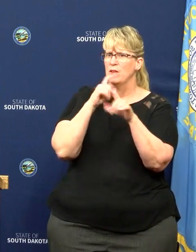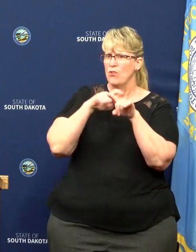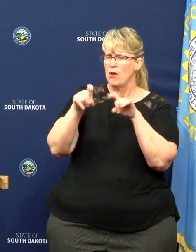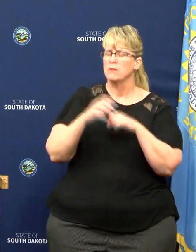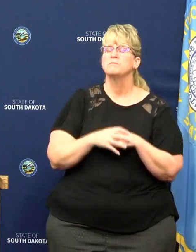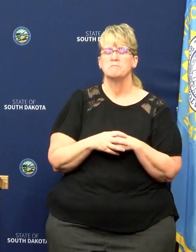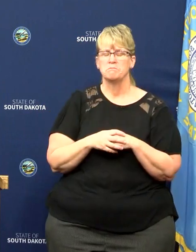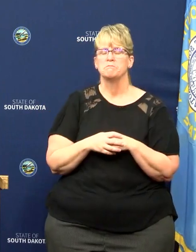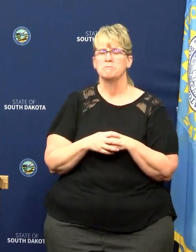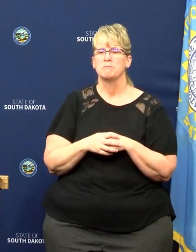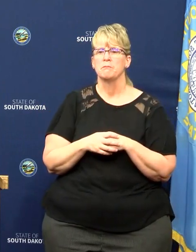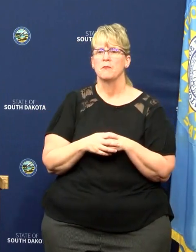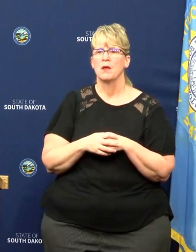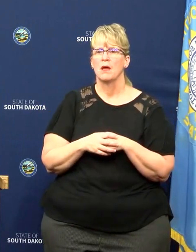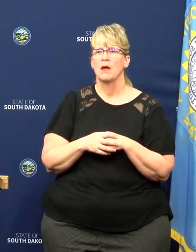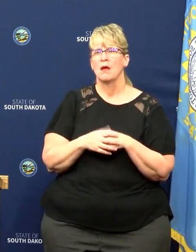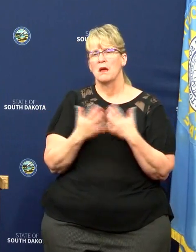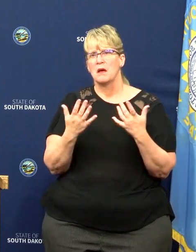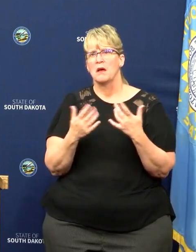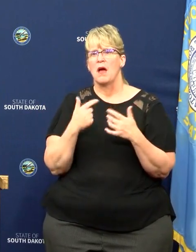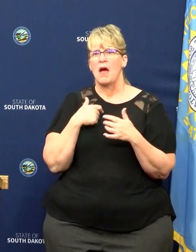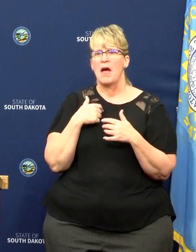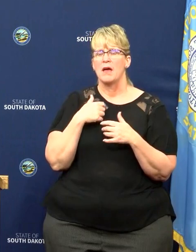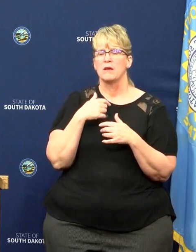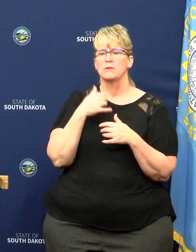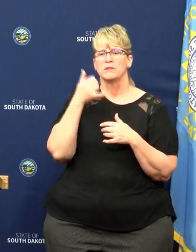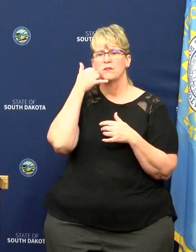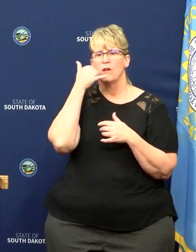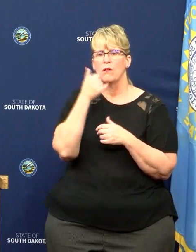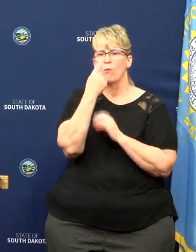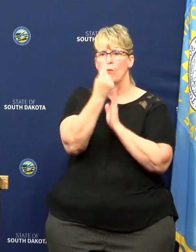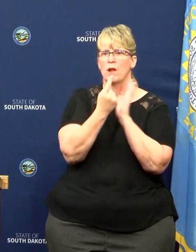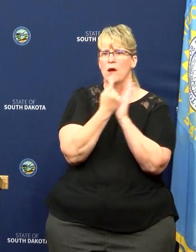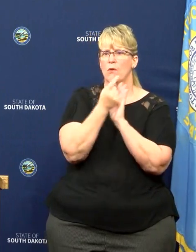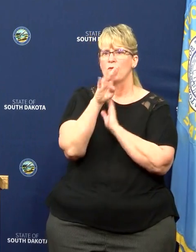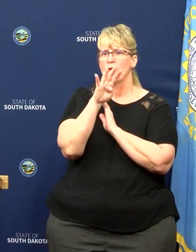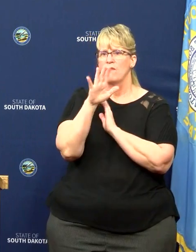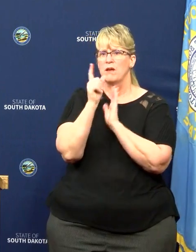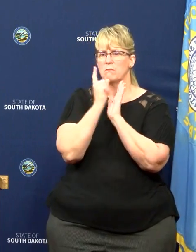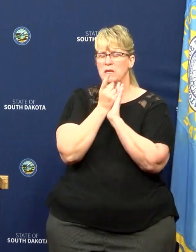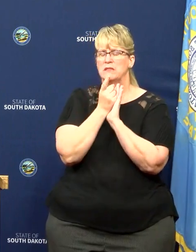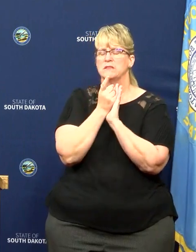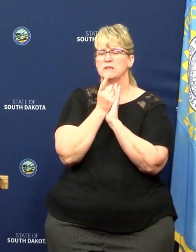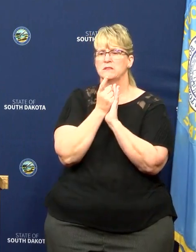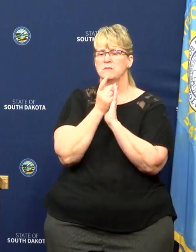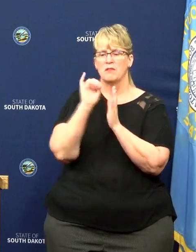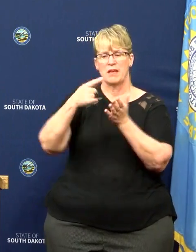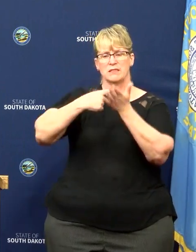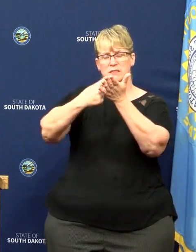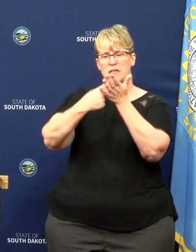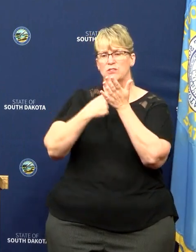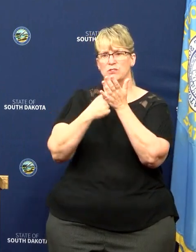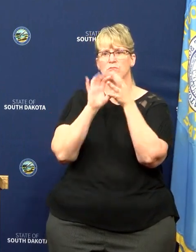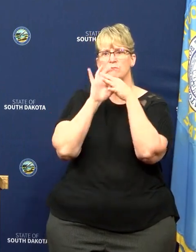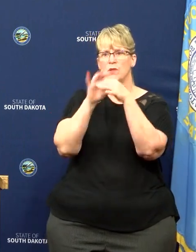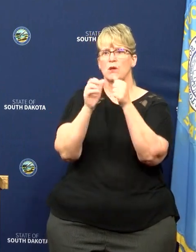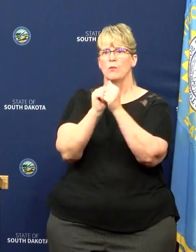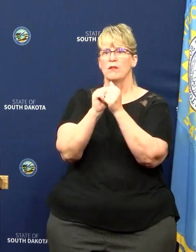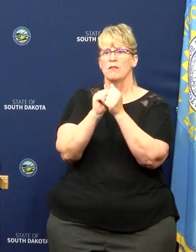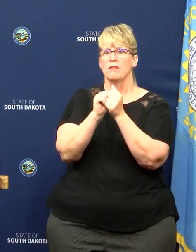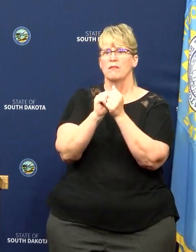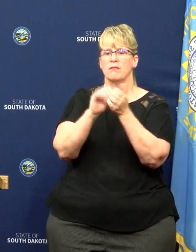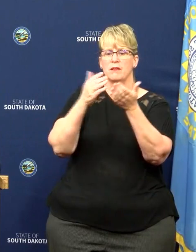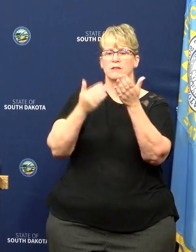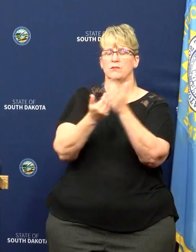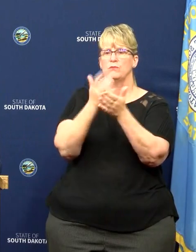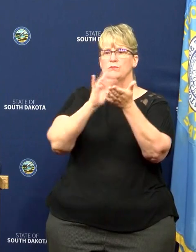Yes, I was able to stay on that call for about an hour and 45 minutes, and the discussion was mainly around supply chain,